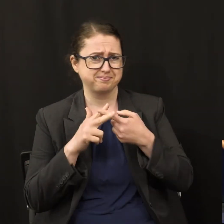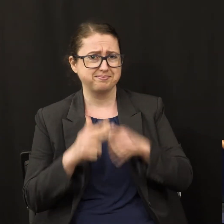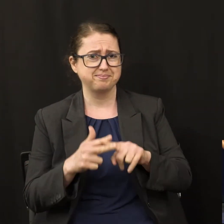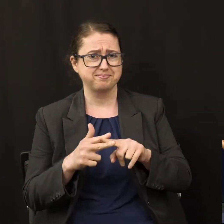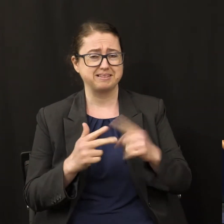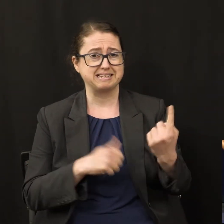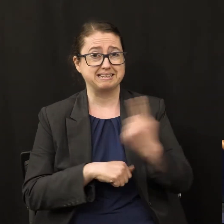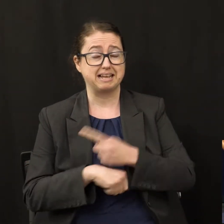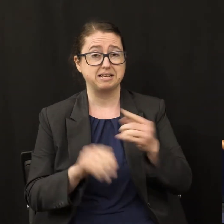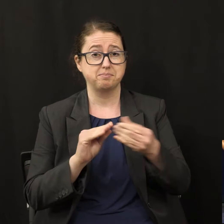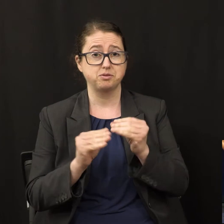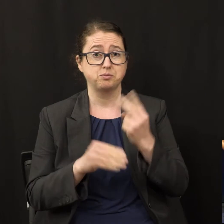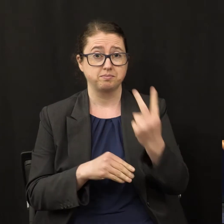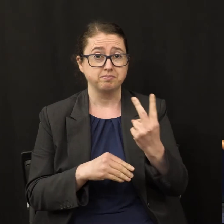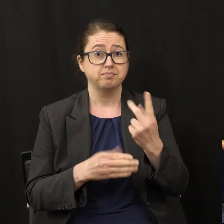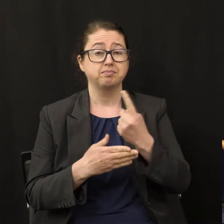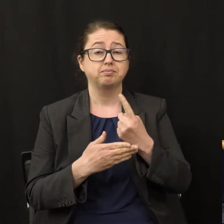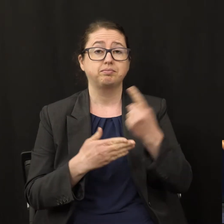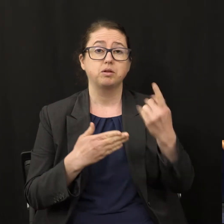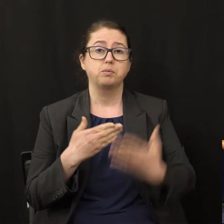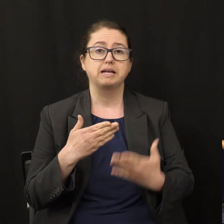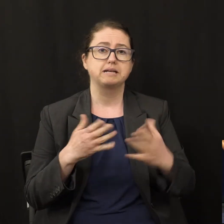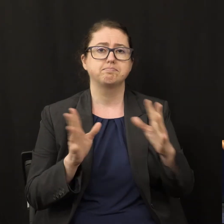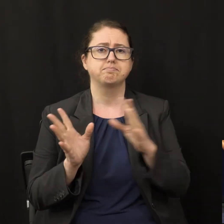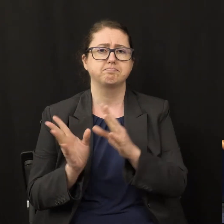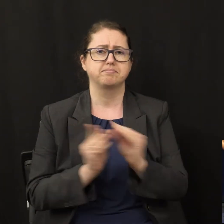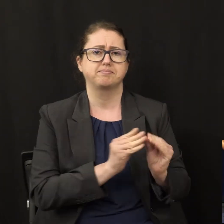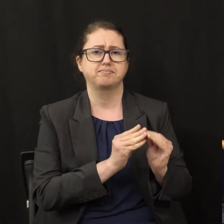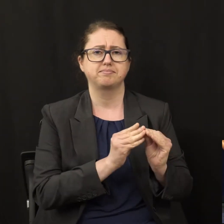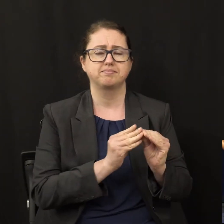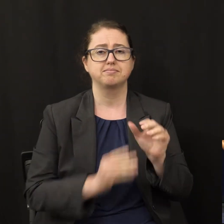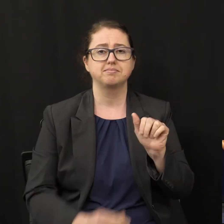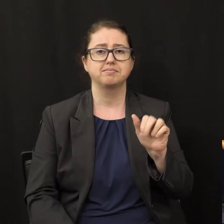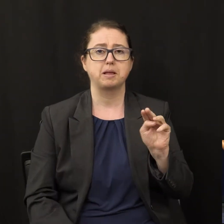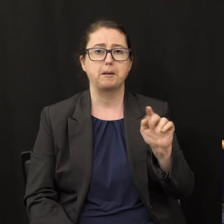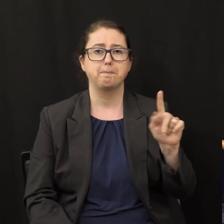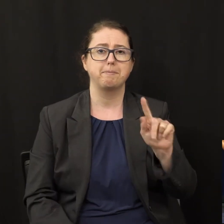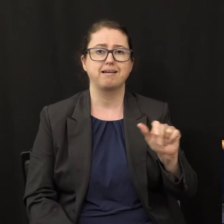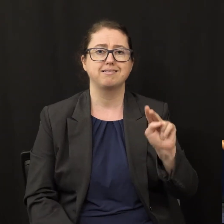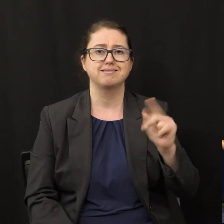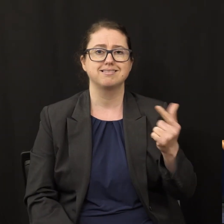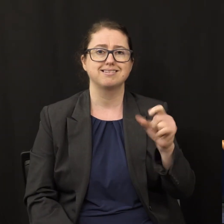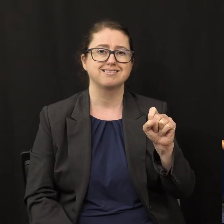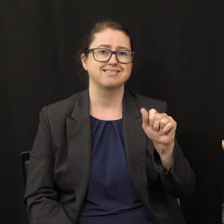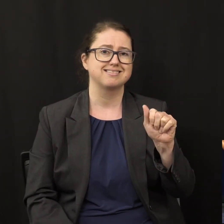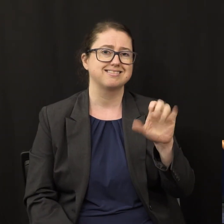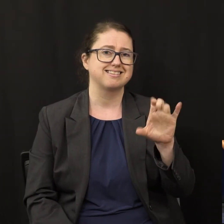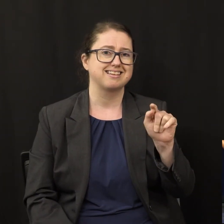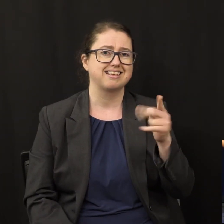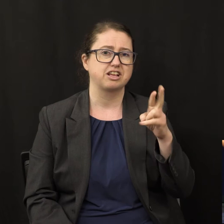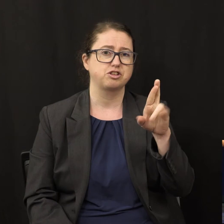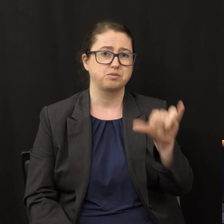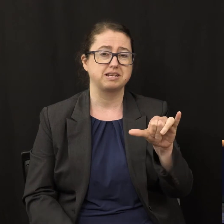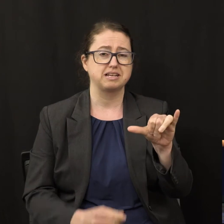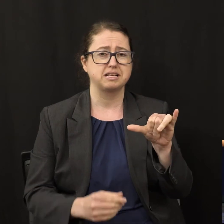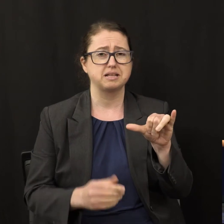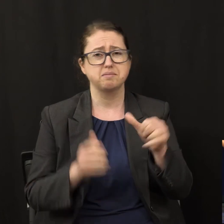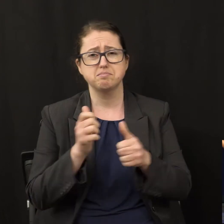of our weekend seminar, Amazing Sanctuary, a Most Holy Place. How many of you enjoyed last night? Amen.